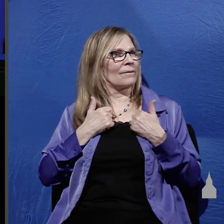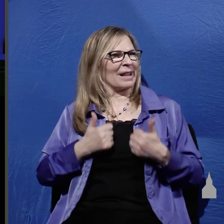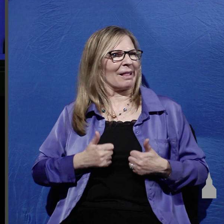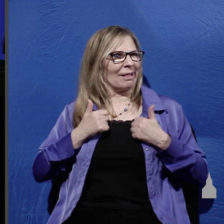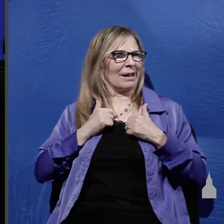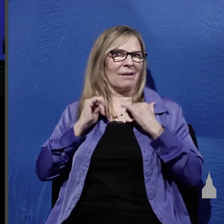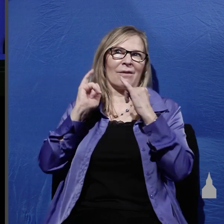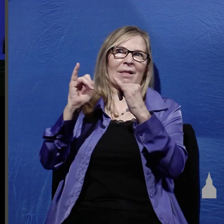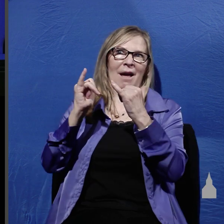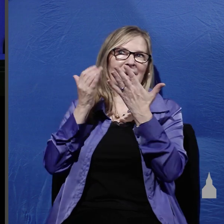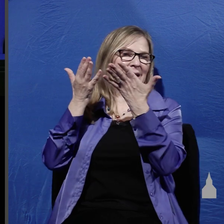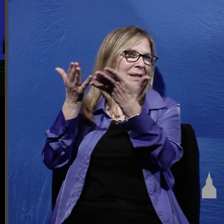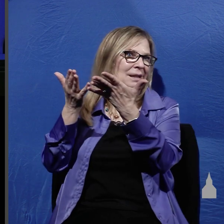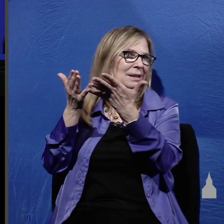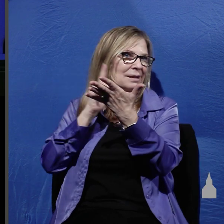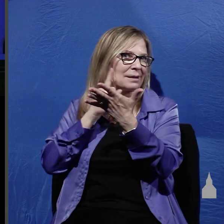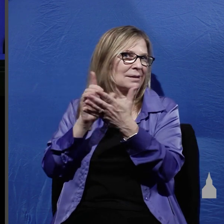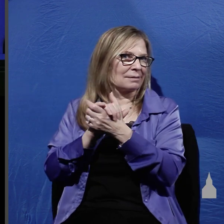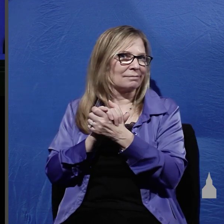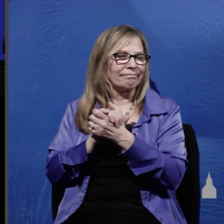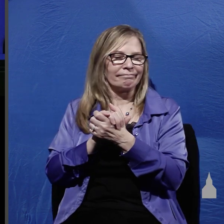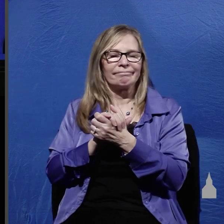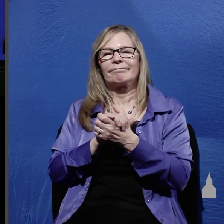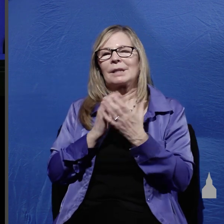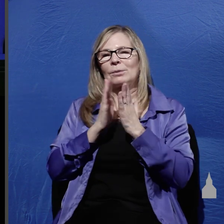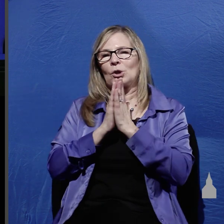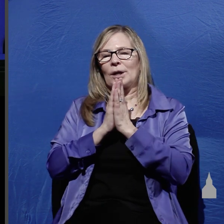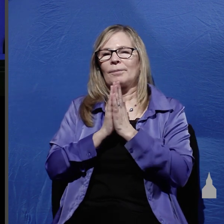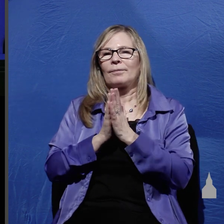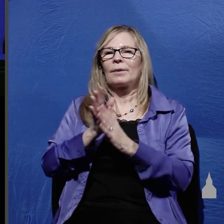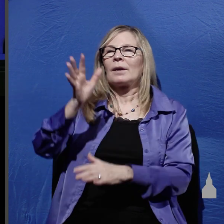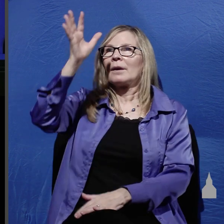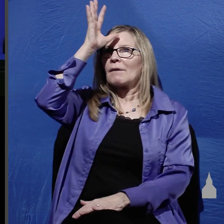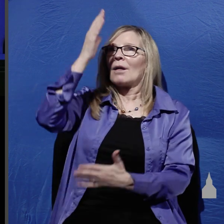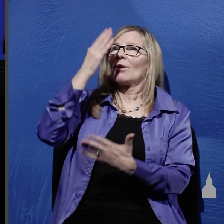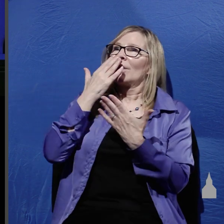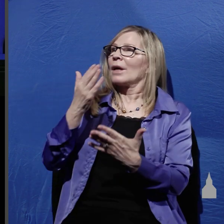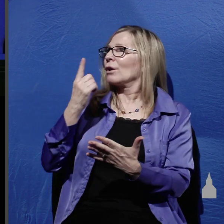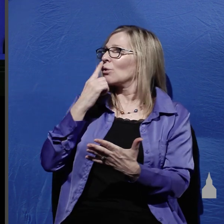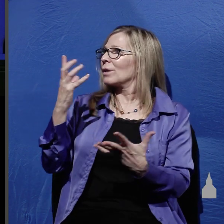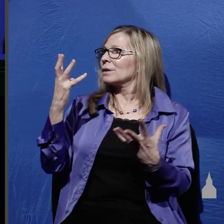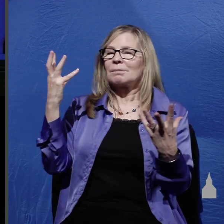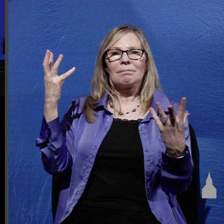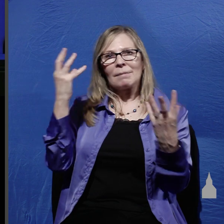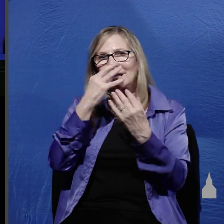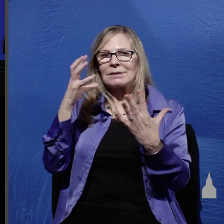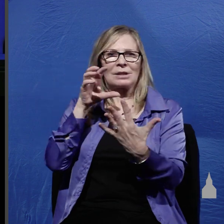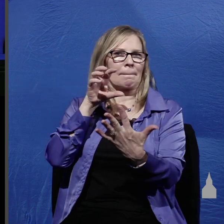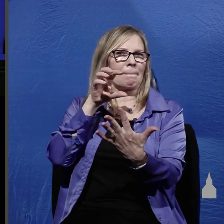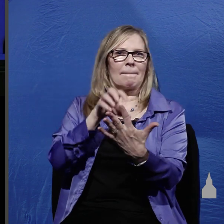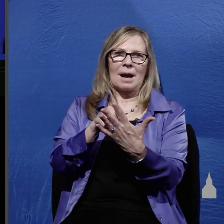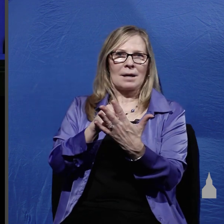is let's pray father we thank you for this magnificent passage of scripture thank you for inspiring